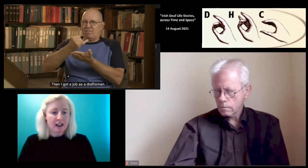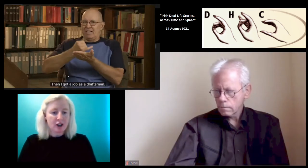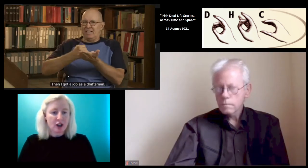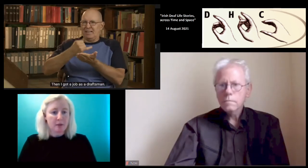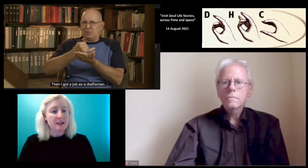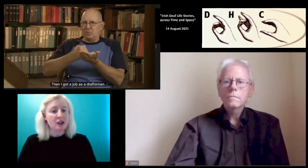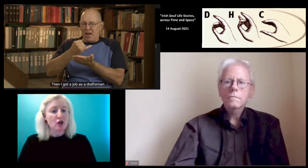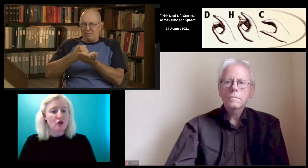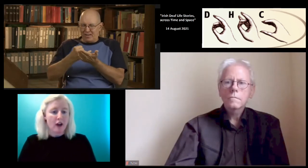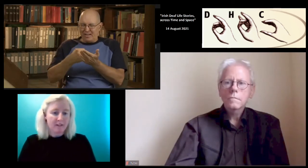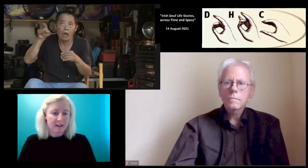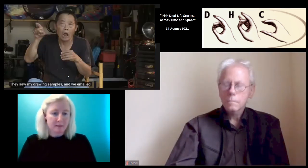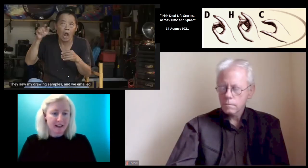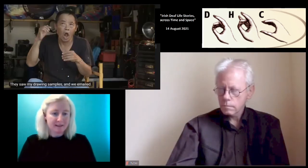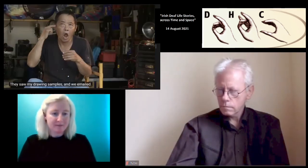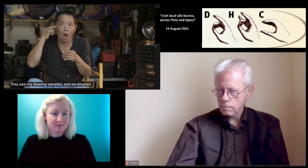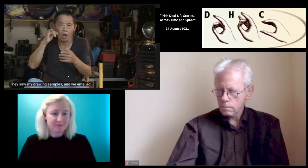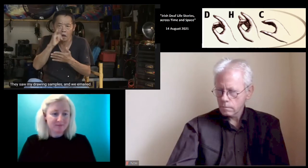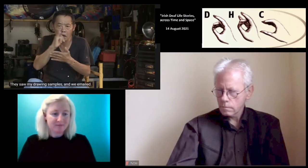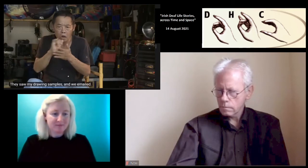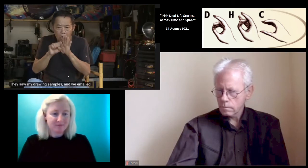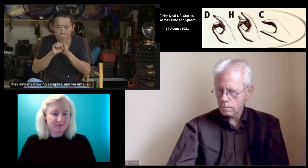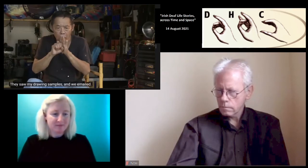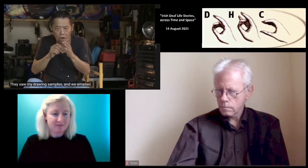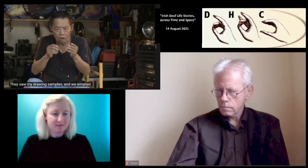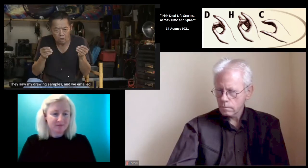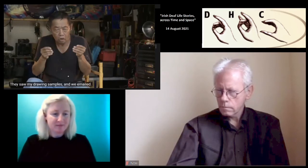I first got a job as a draftsman.